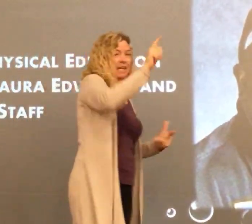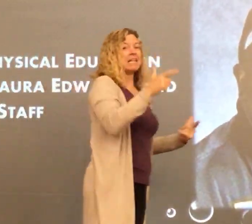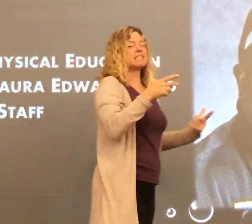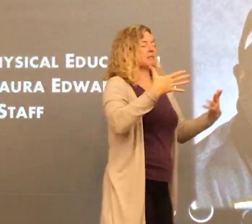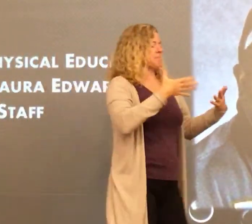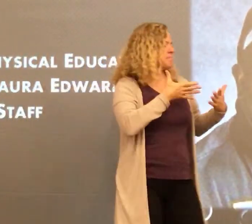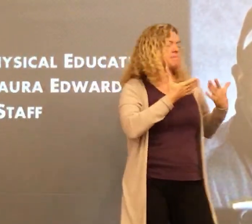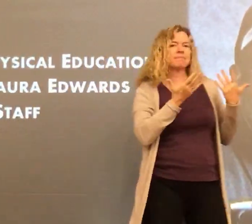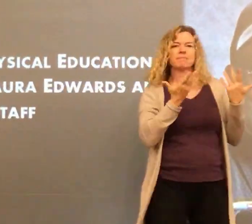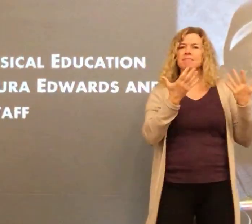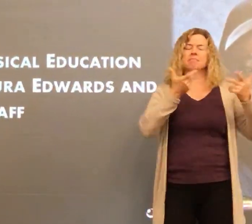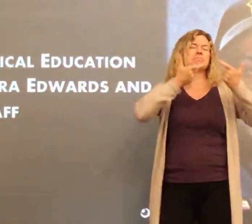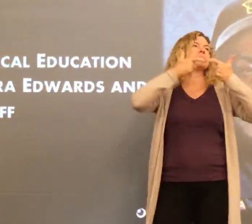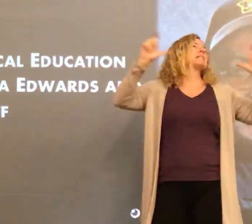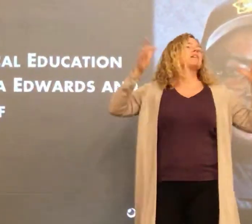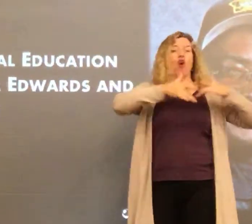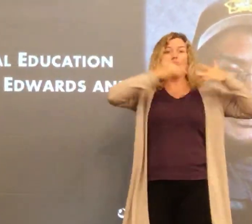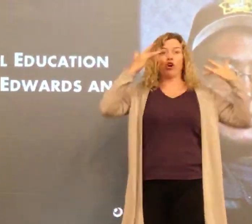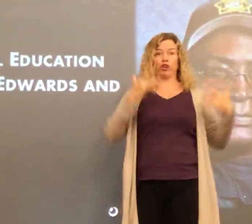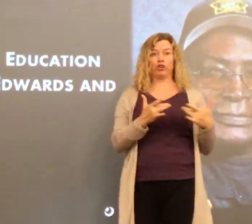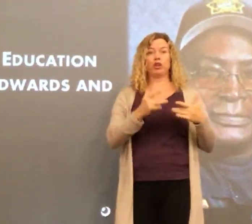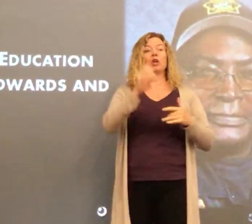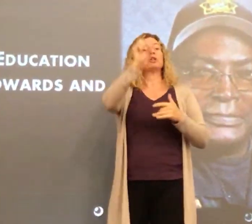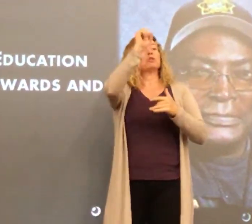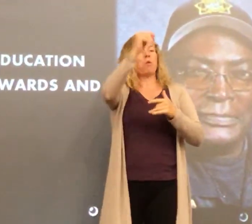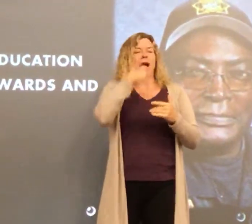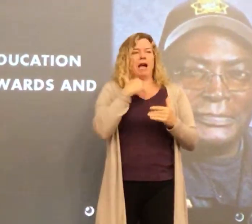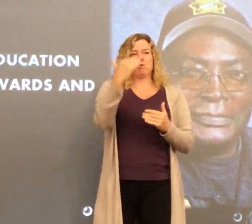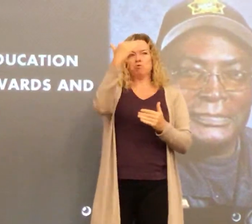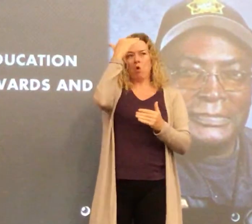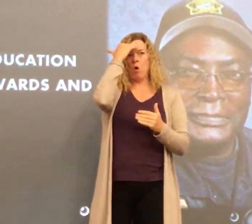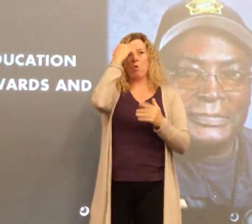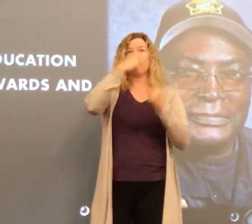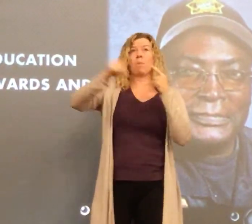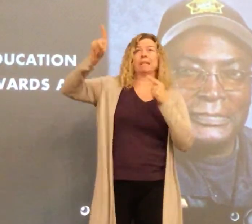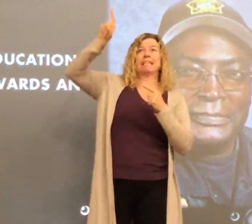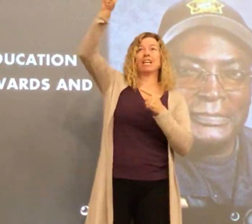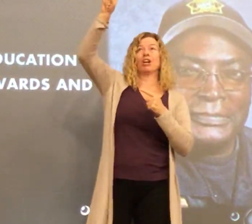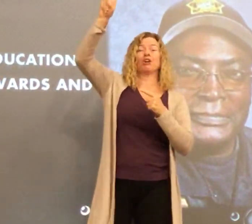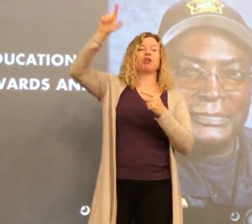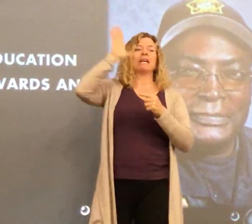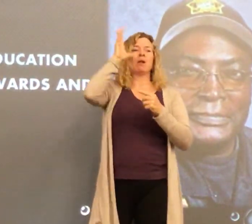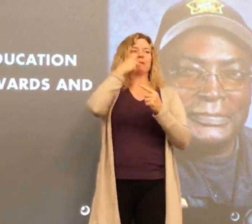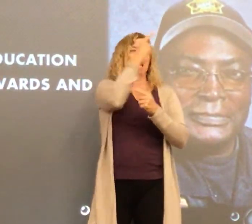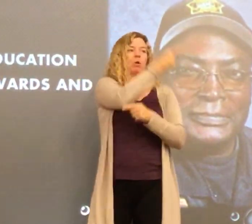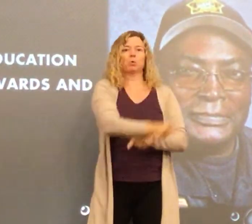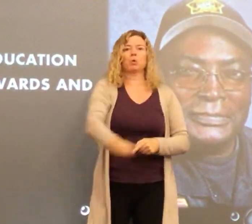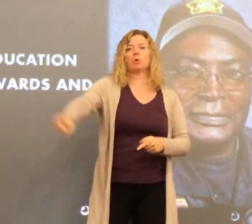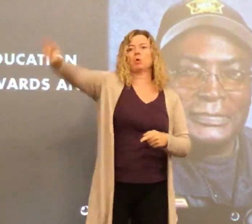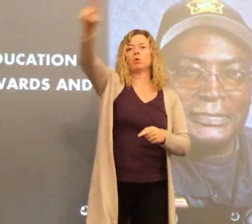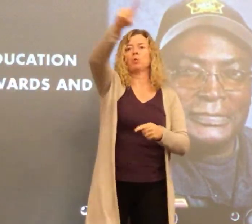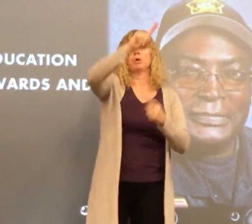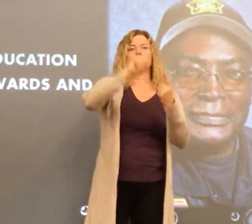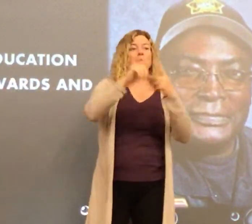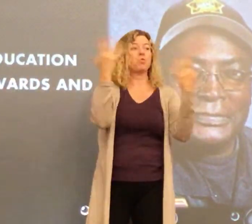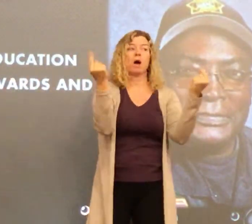Yes. His heart was huge. And I know that